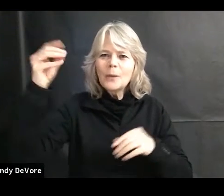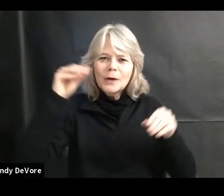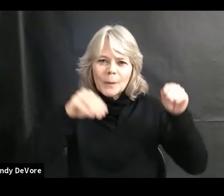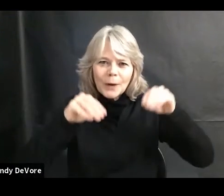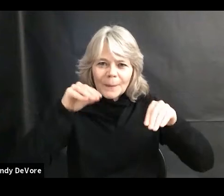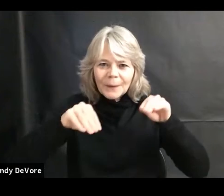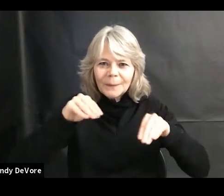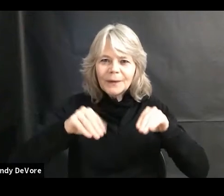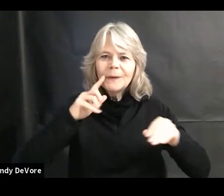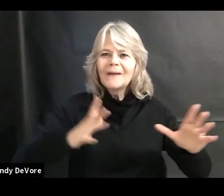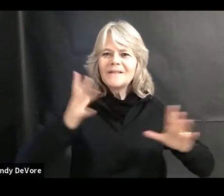it look fancier than that.